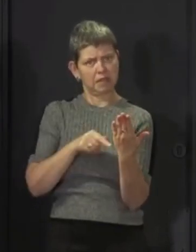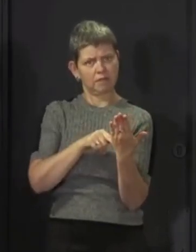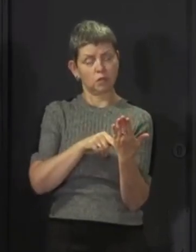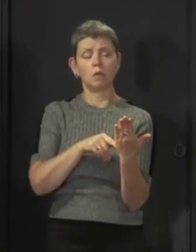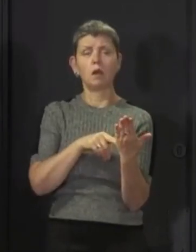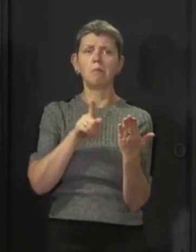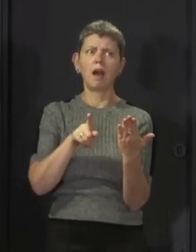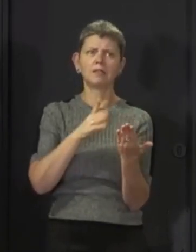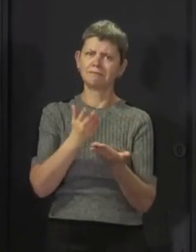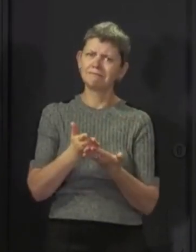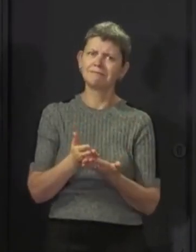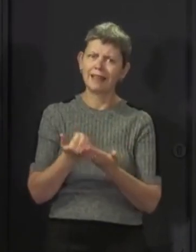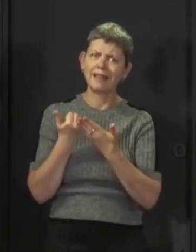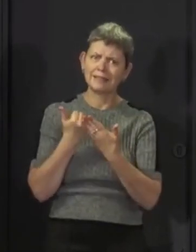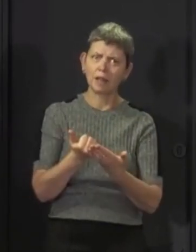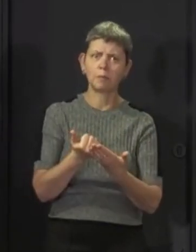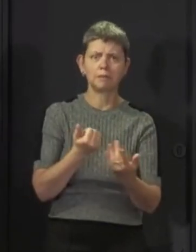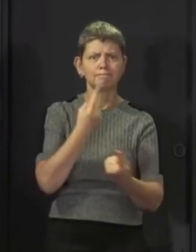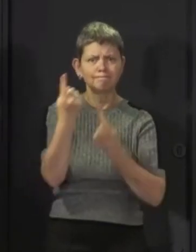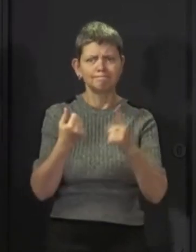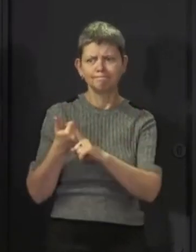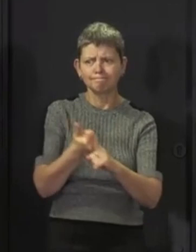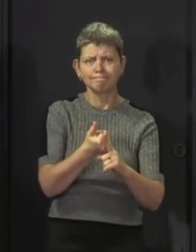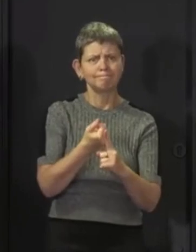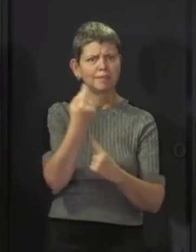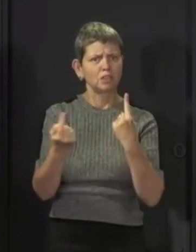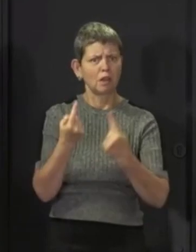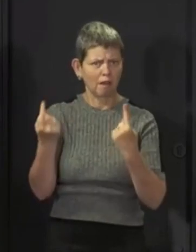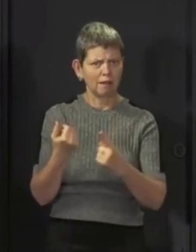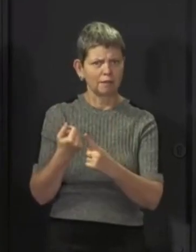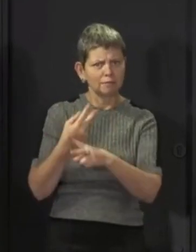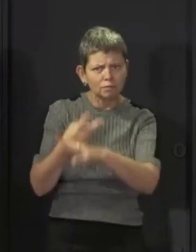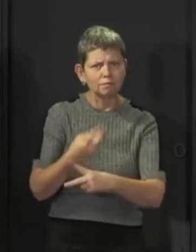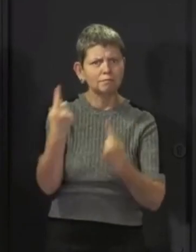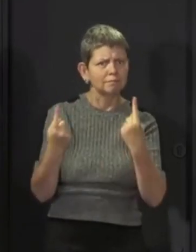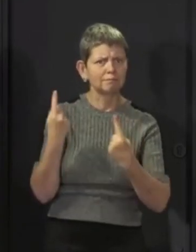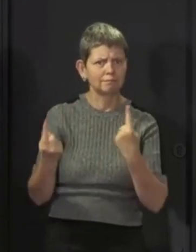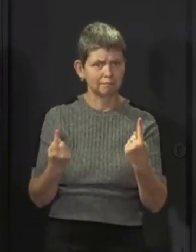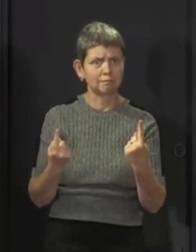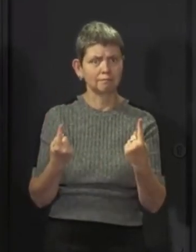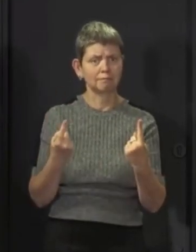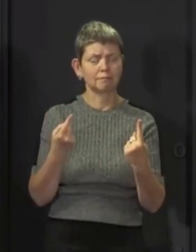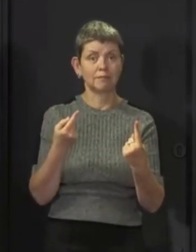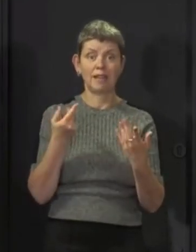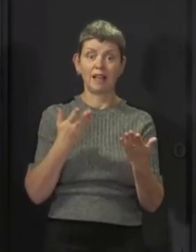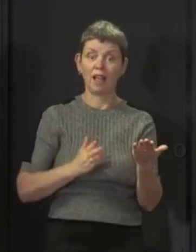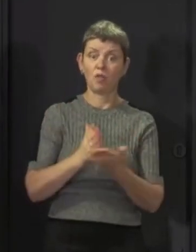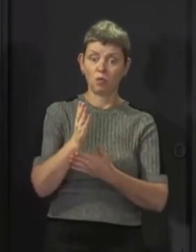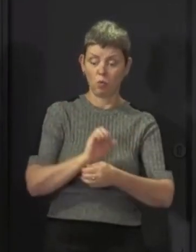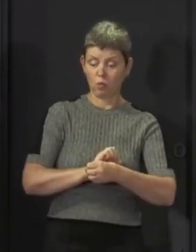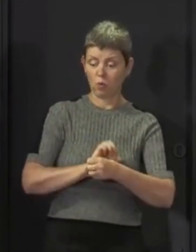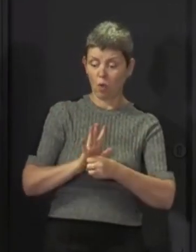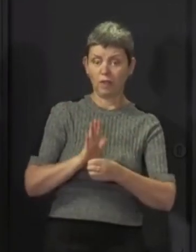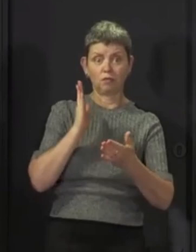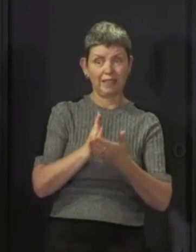comply with it because it is about that solidarity and looking out for each other and through this whole experience, looking